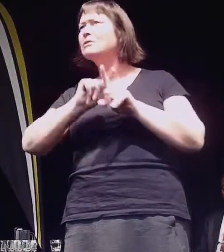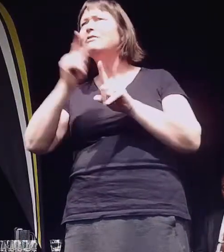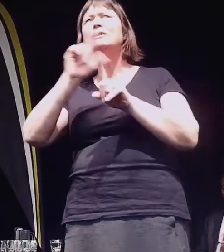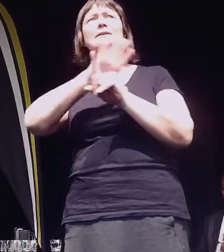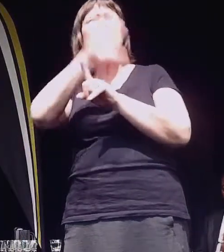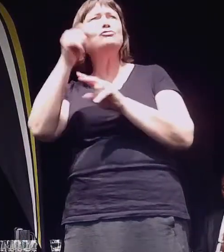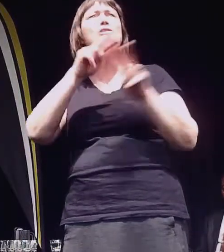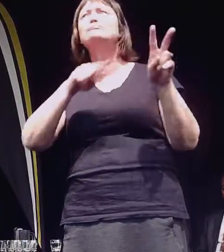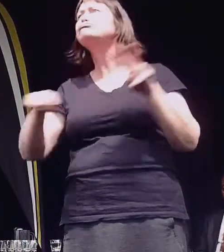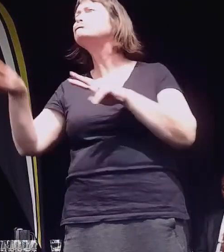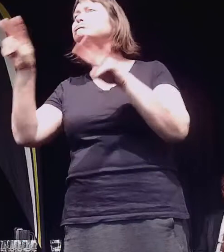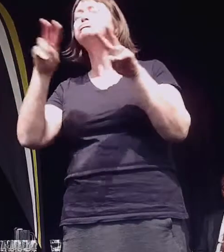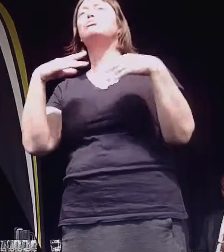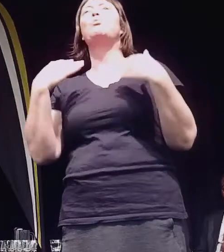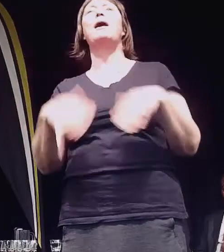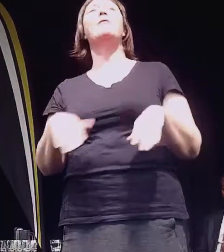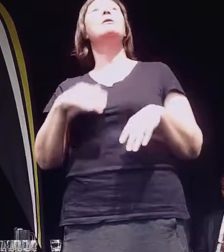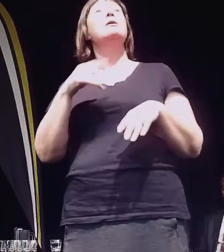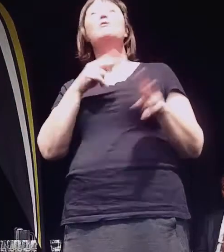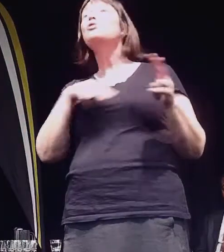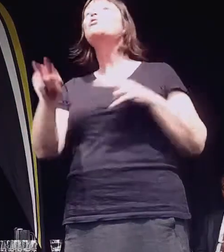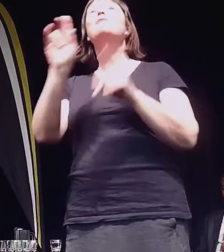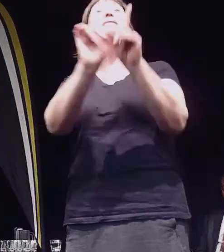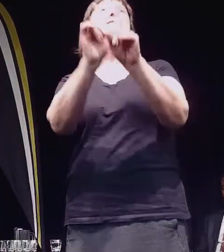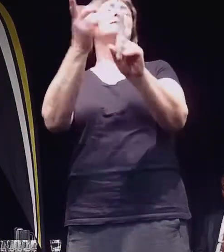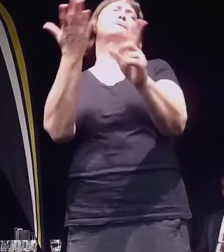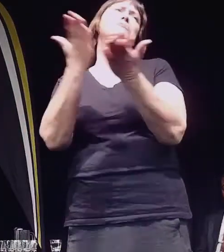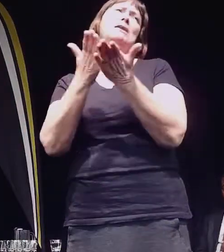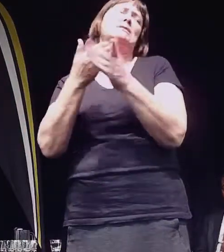You walk around the city. It's a privilege to live here.